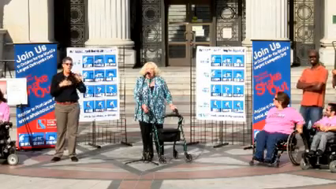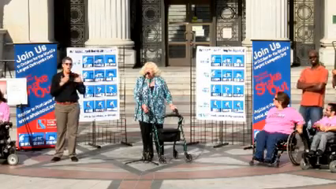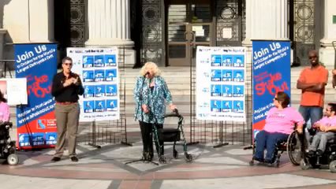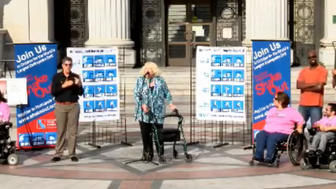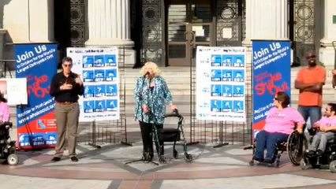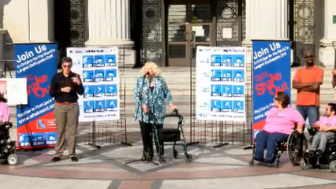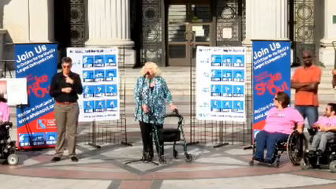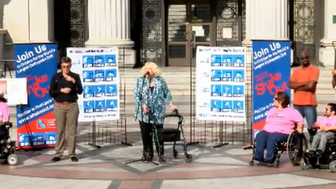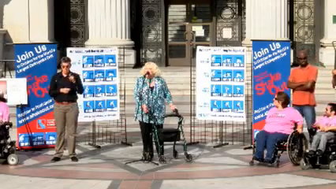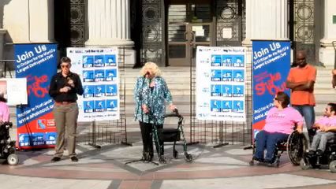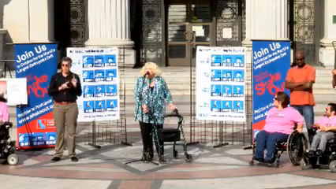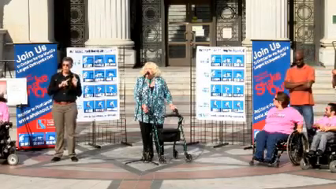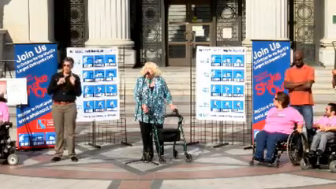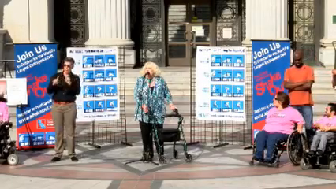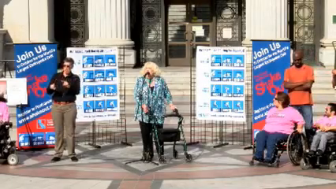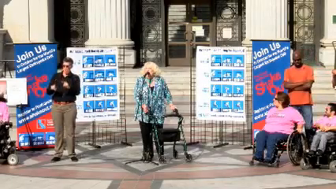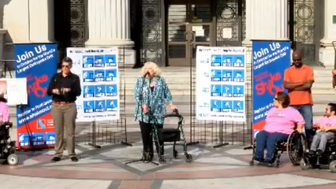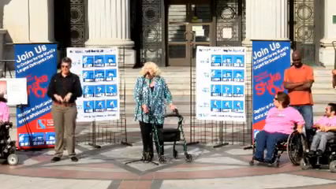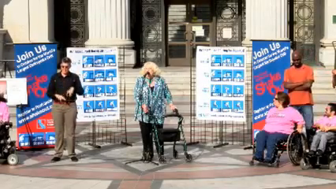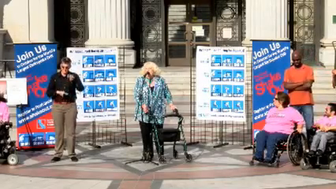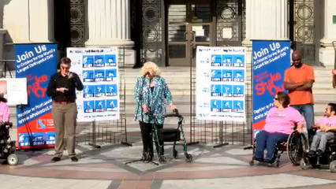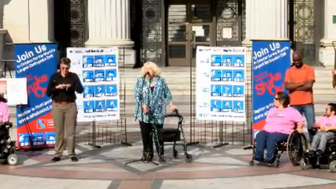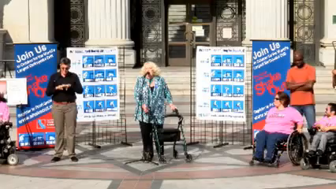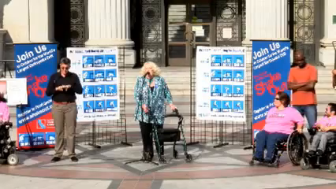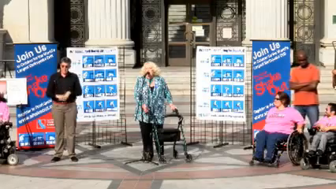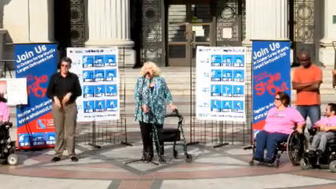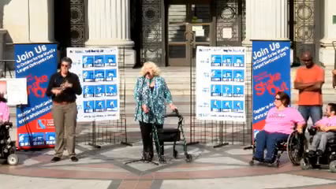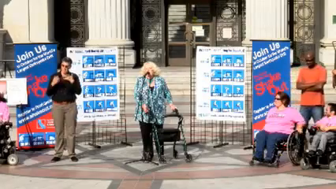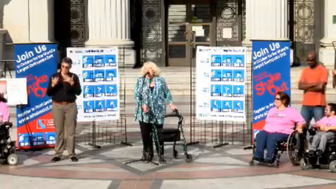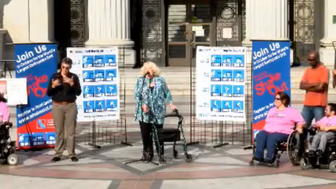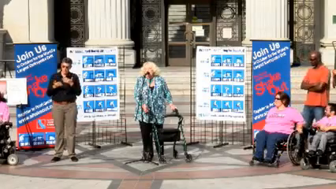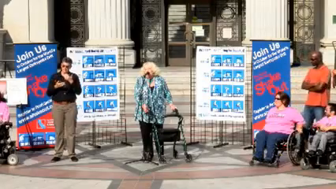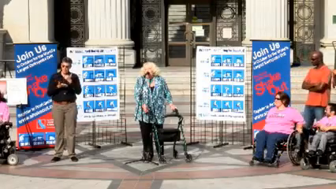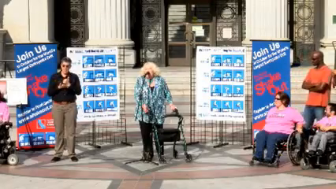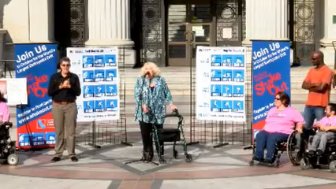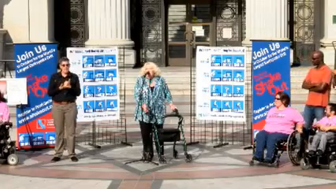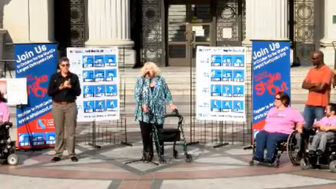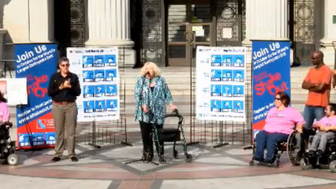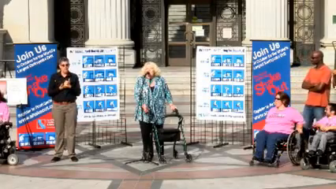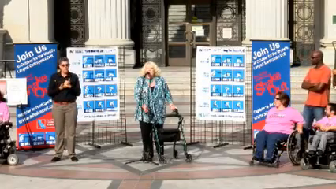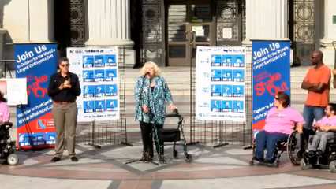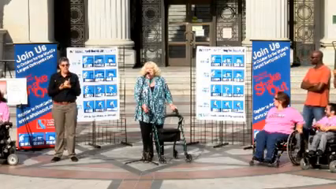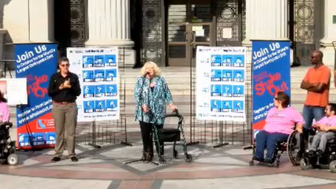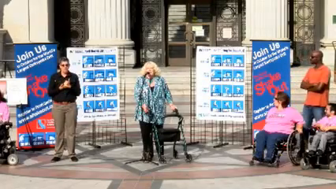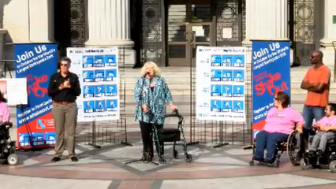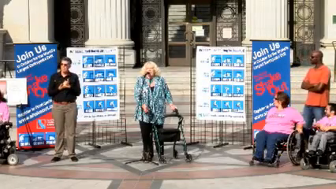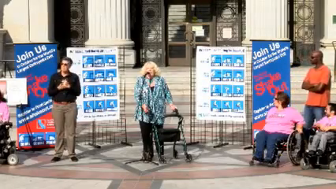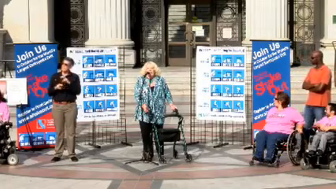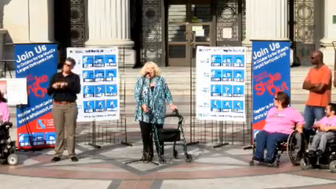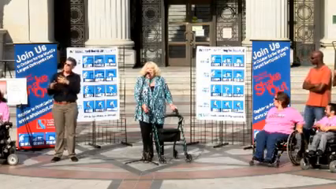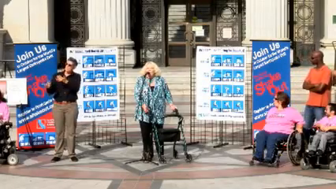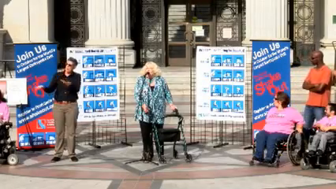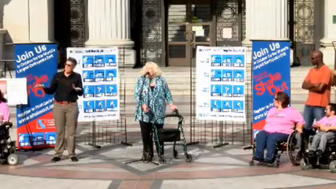and sit and wait for help. Wait. Just wait.